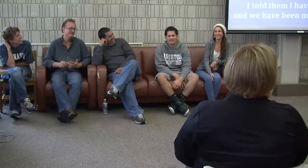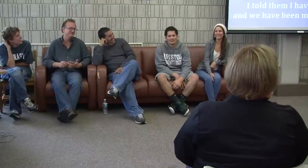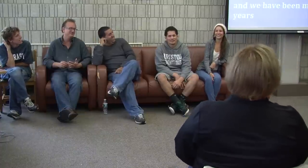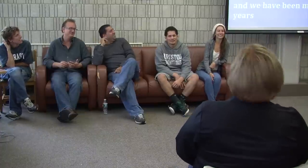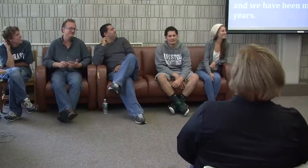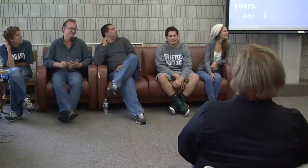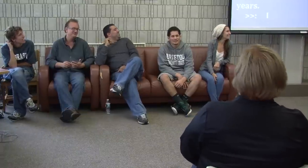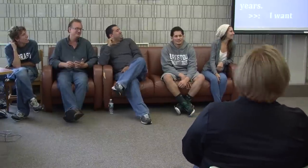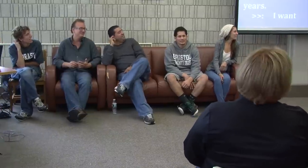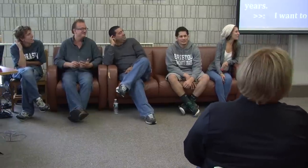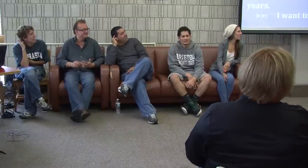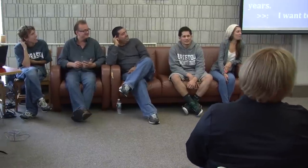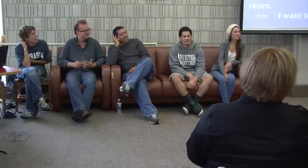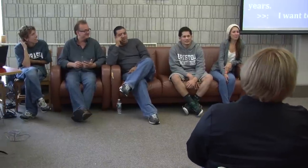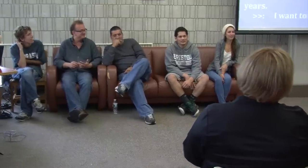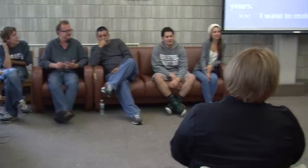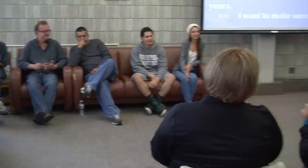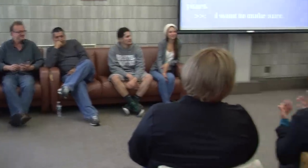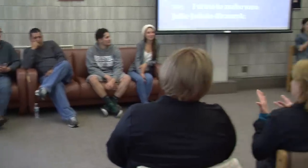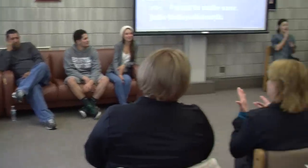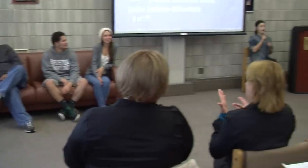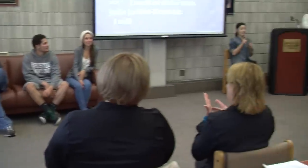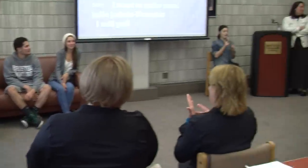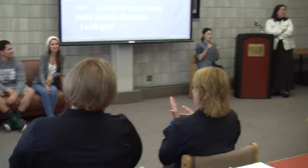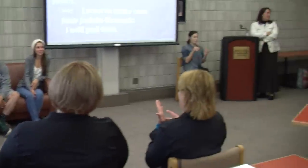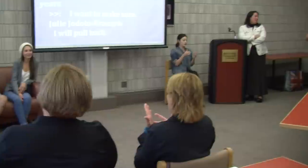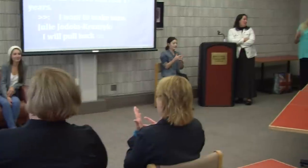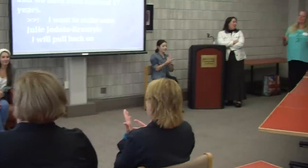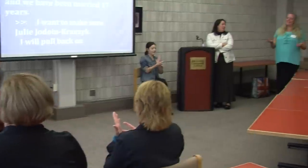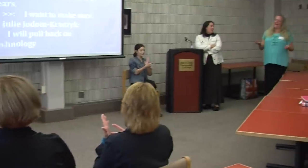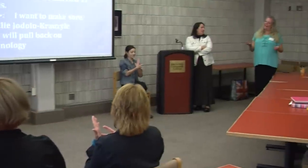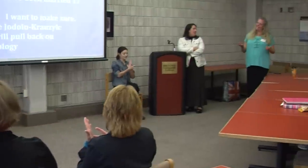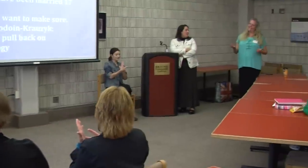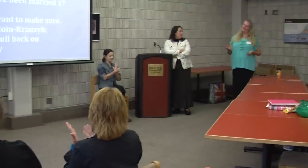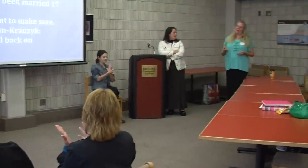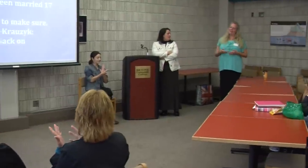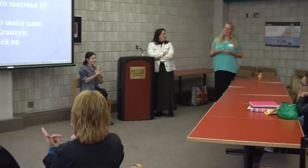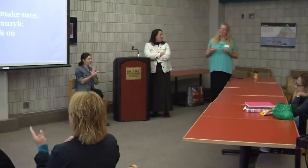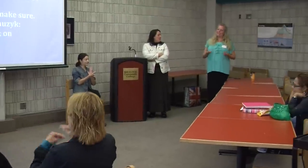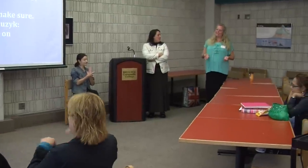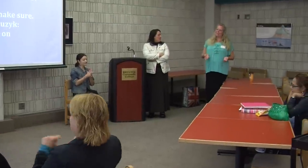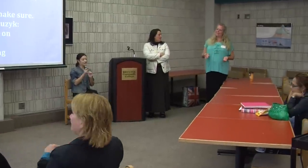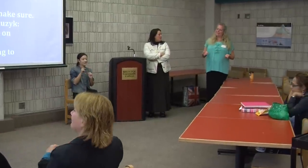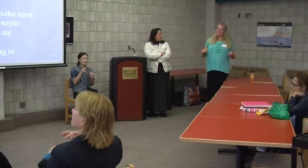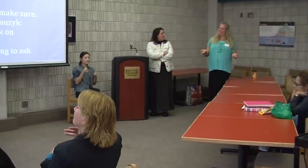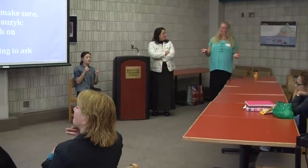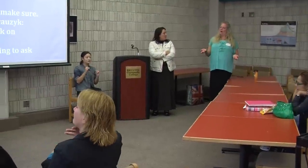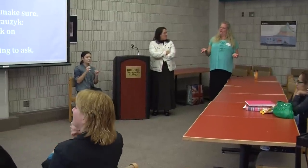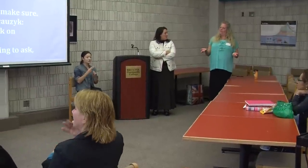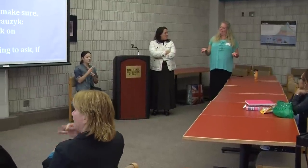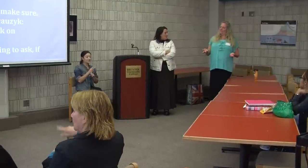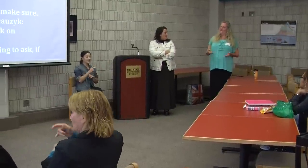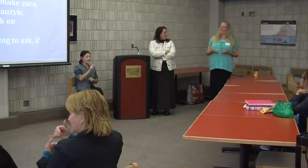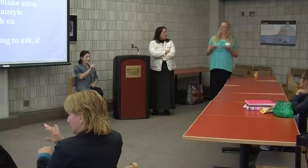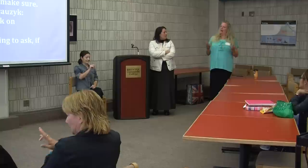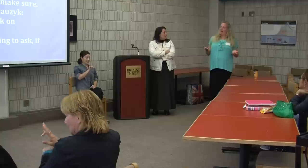So I'm just going to pull back on technology. One, I'm going to ask if anyone still uses a TTY. And if not,